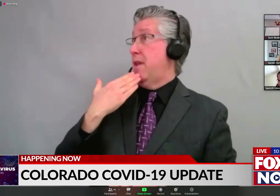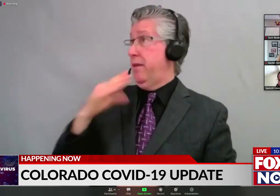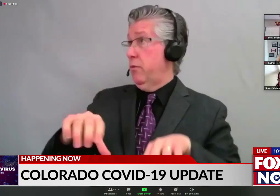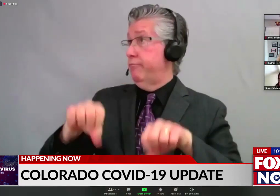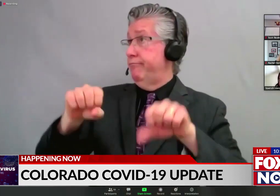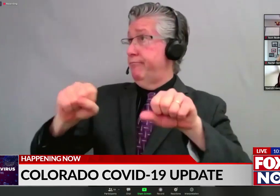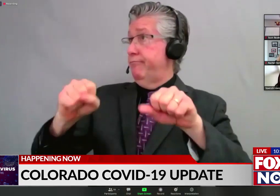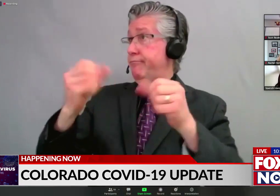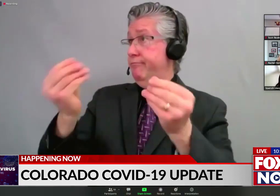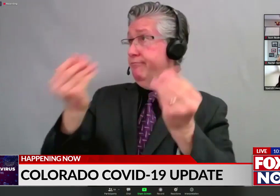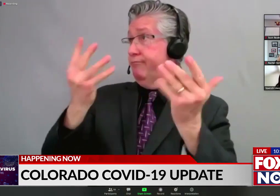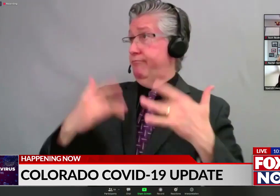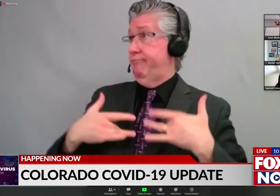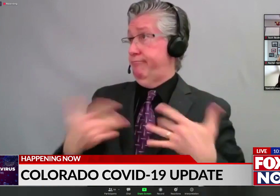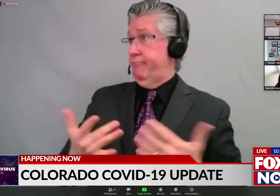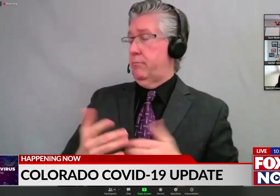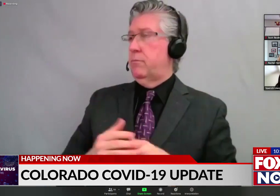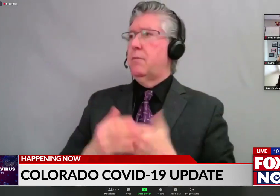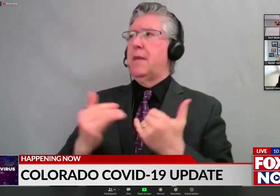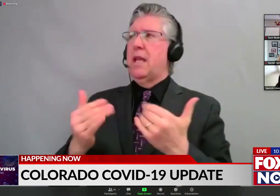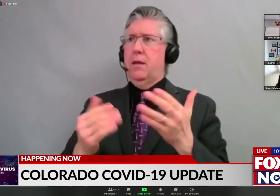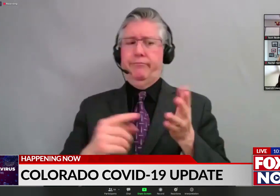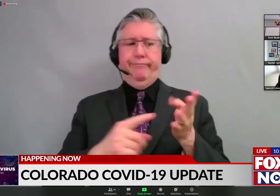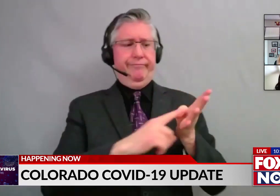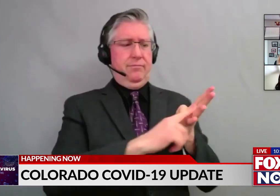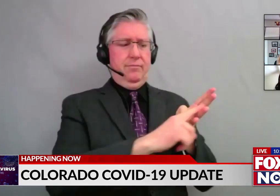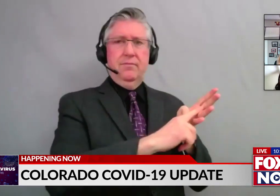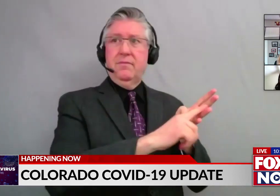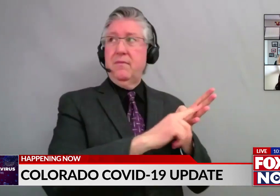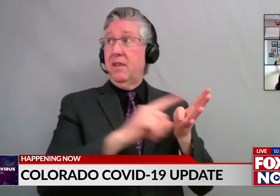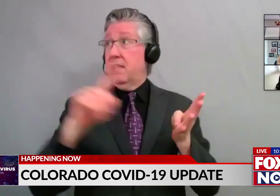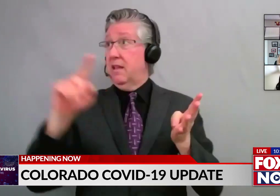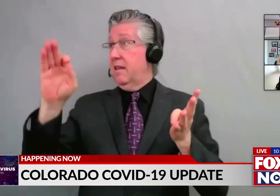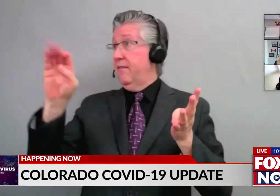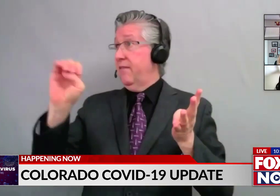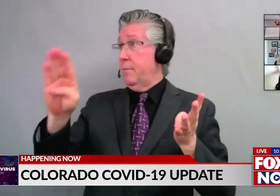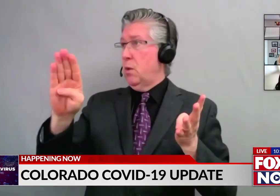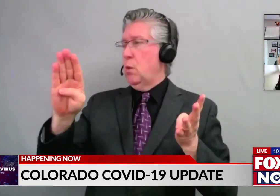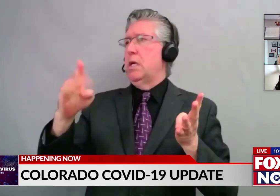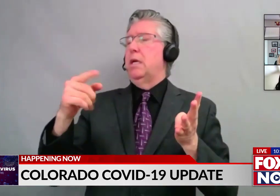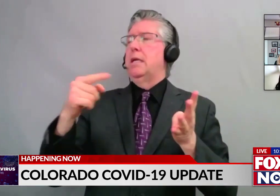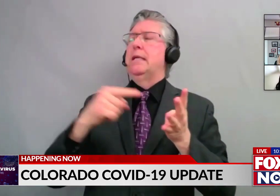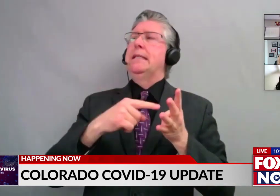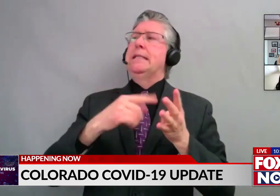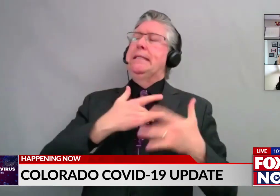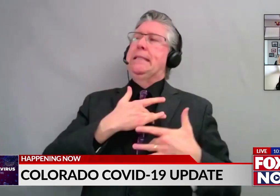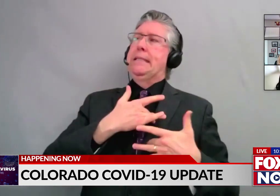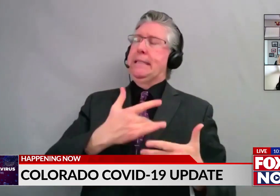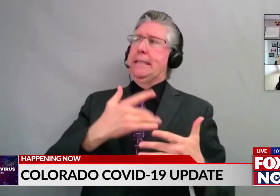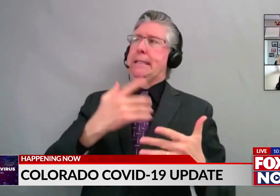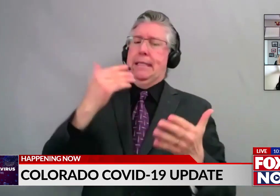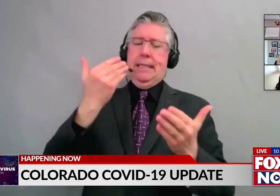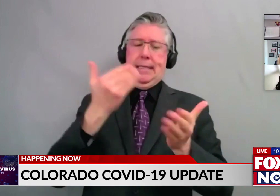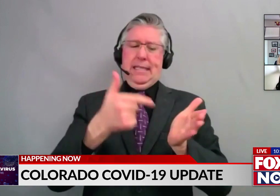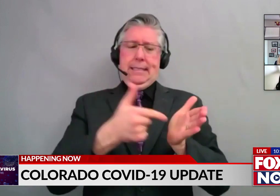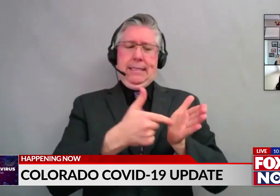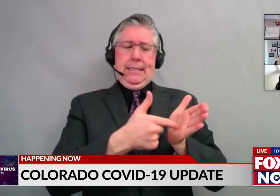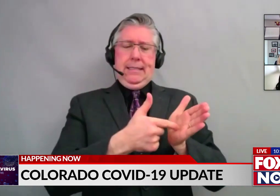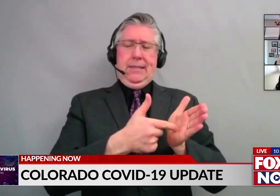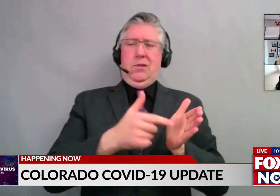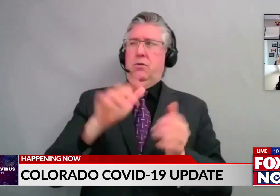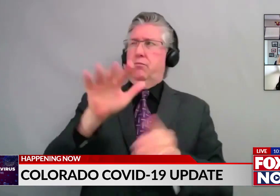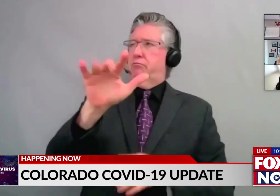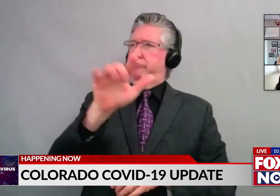that mid-February milestone. We're modeling data suggests that Coloradans across the board should have 80%